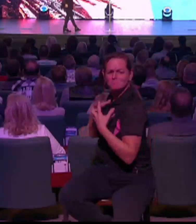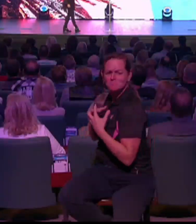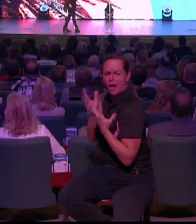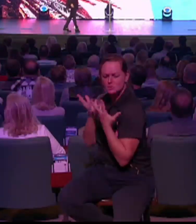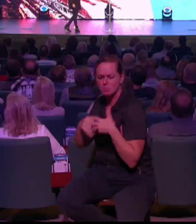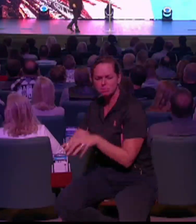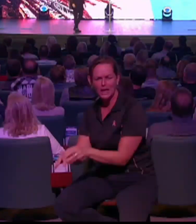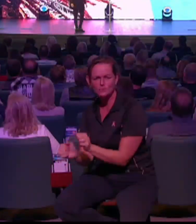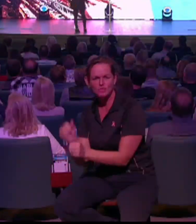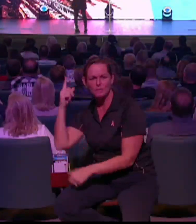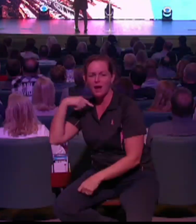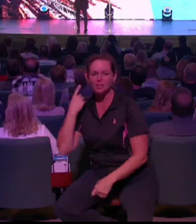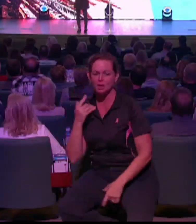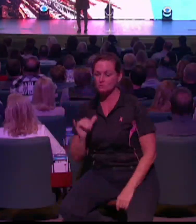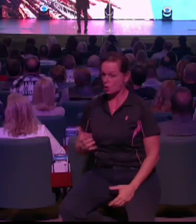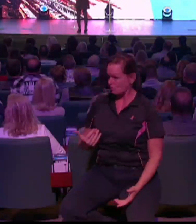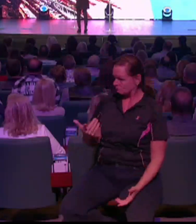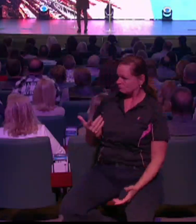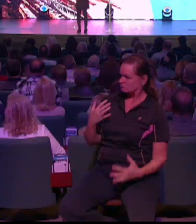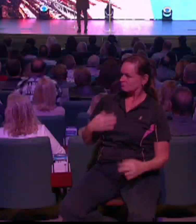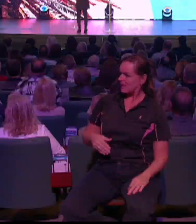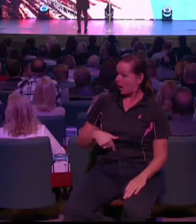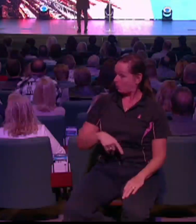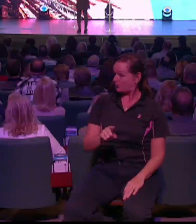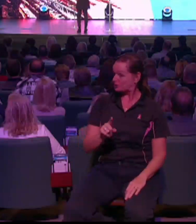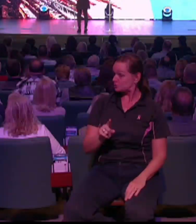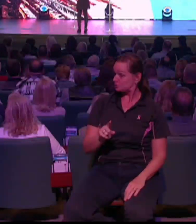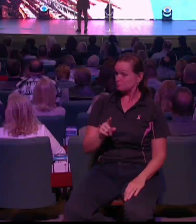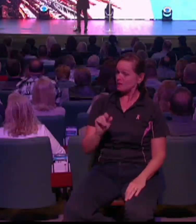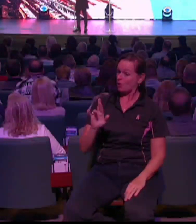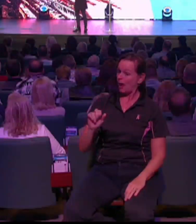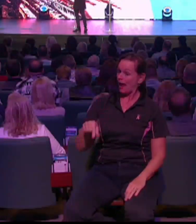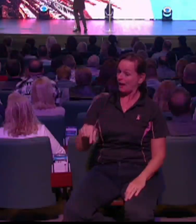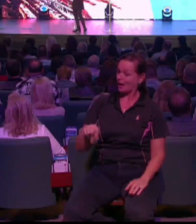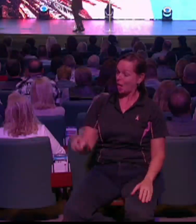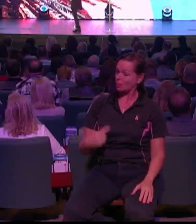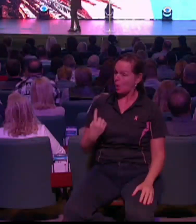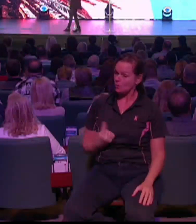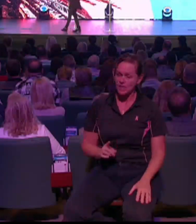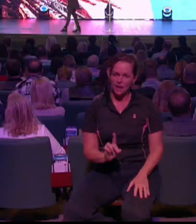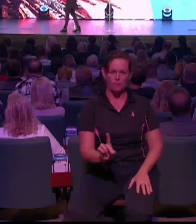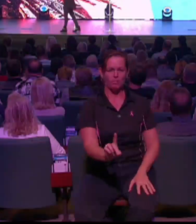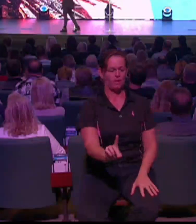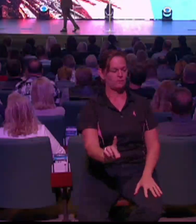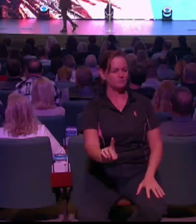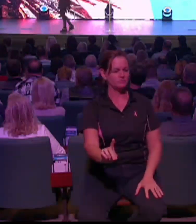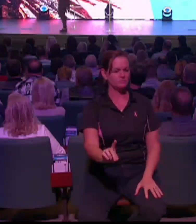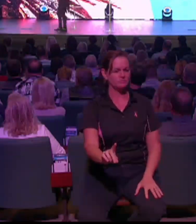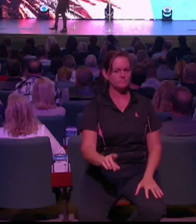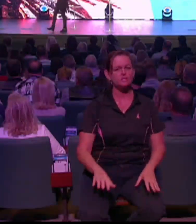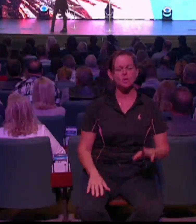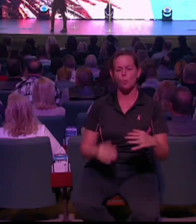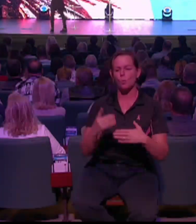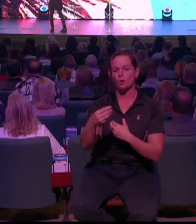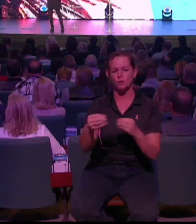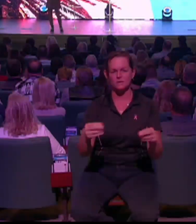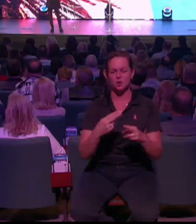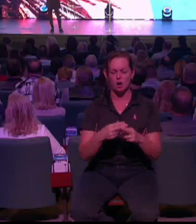So I went to Iraq. I went to Iraq. And I went there to see what this organization called Preemptive Love was doing.